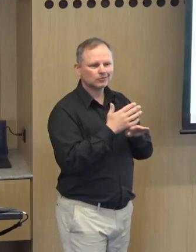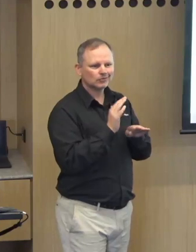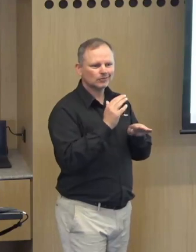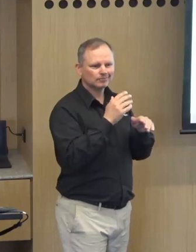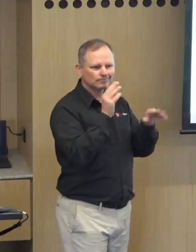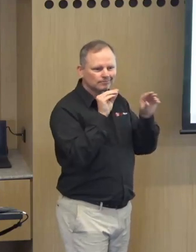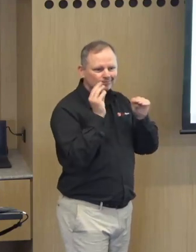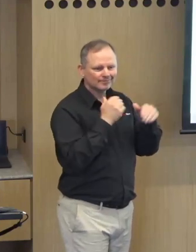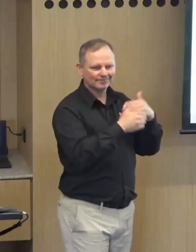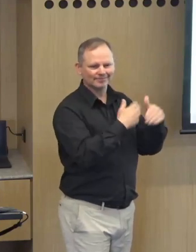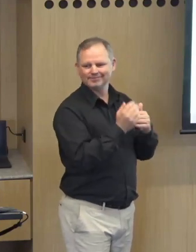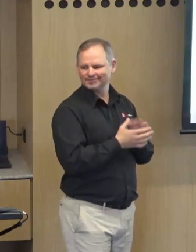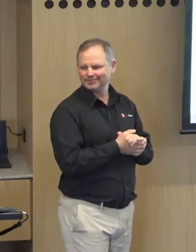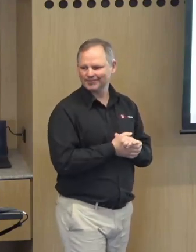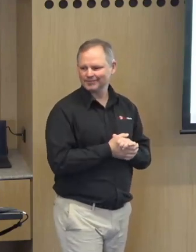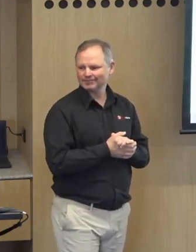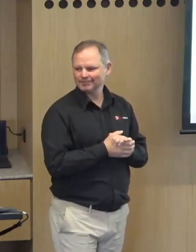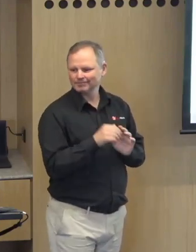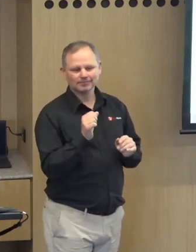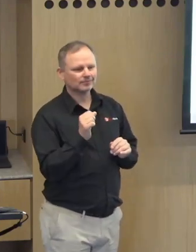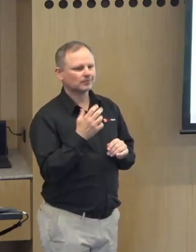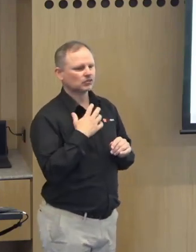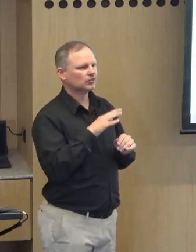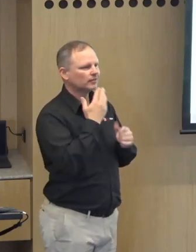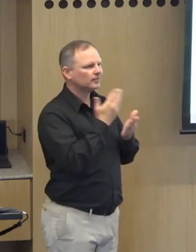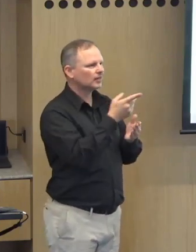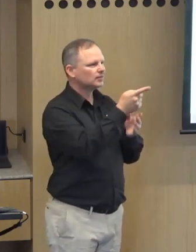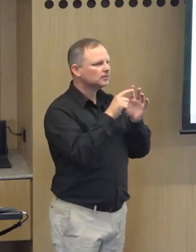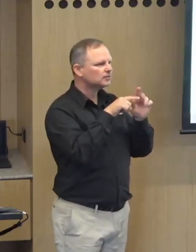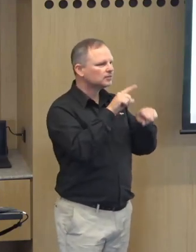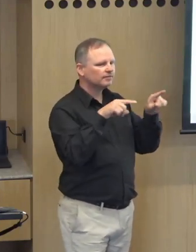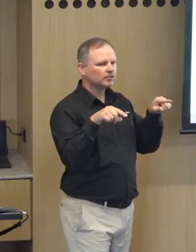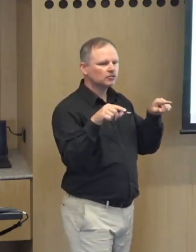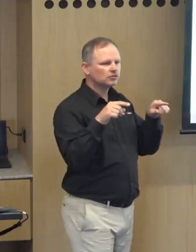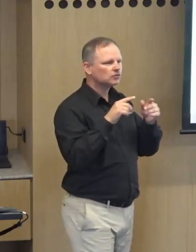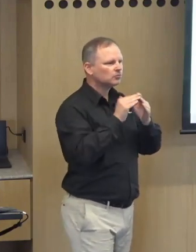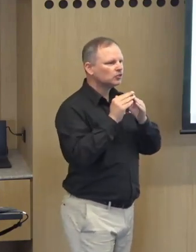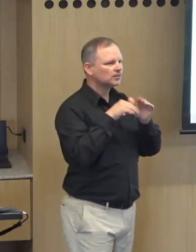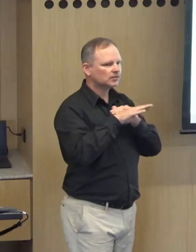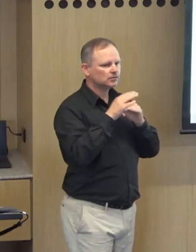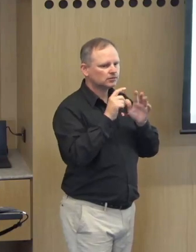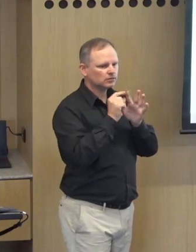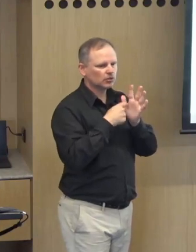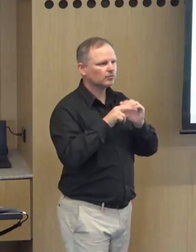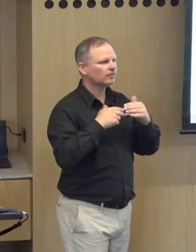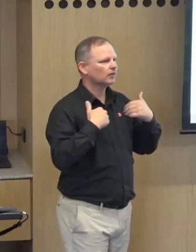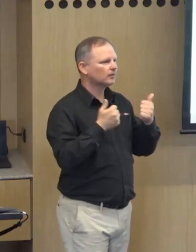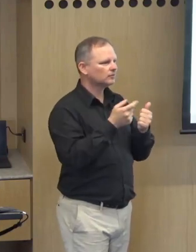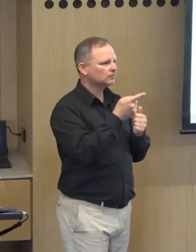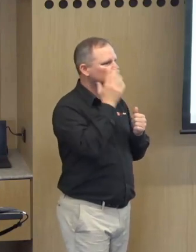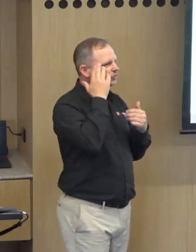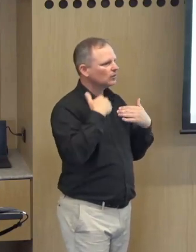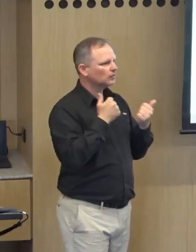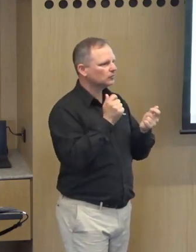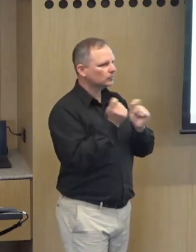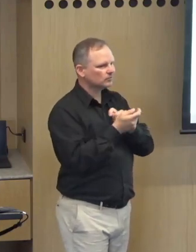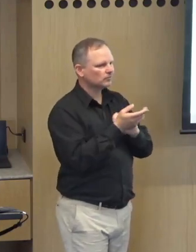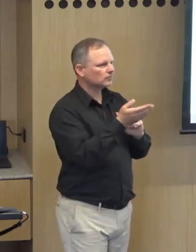you've learned a lot of new skills along the way i believe as well so congratulations and thank you to you and also to the diversity community department of health mental